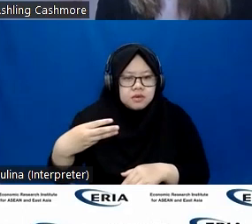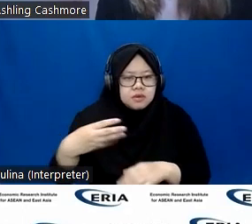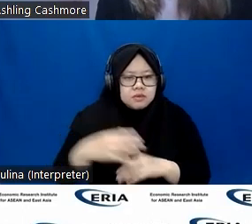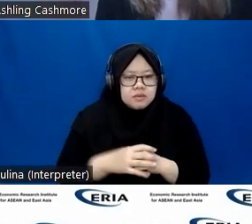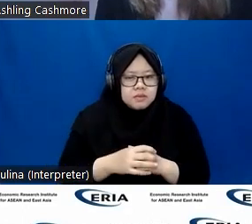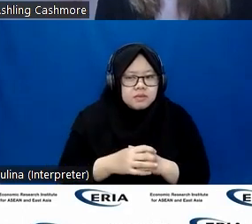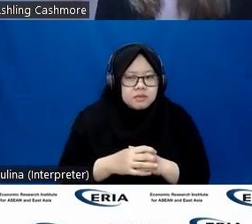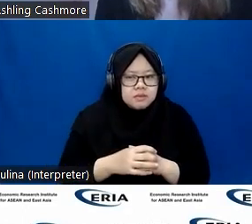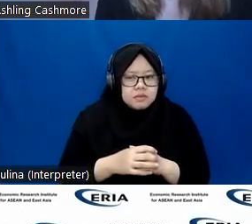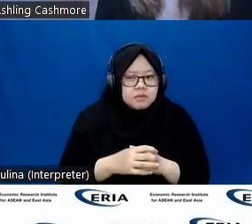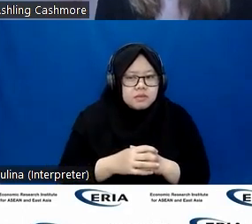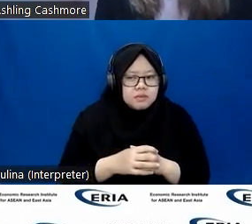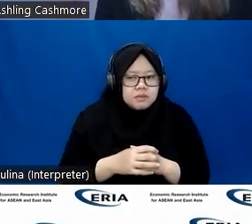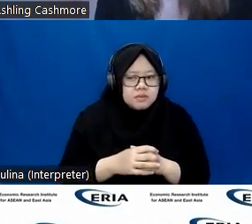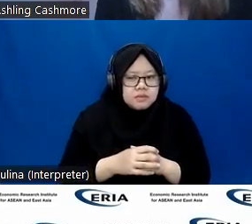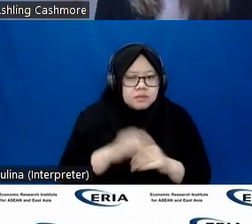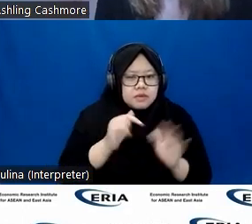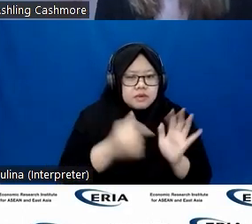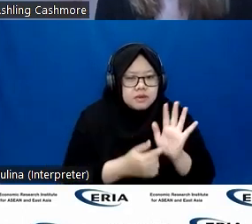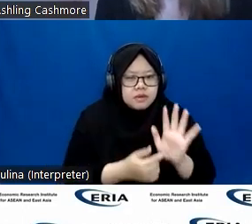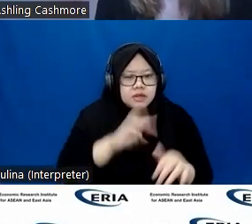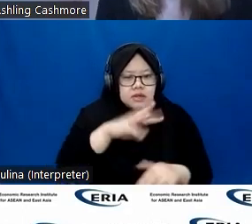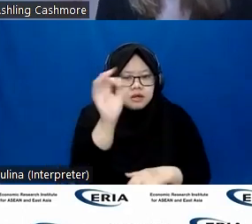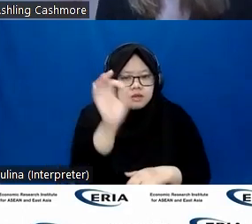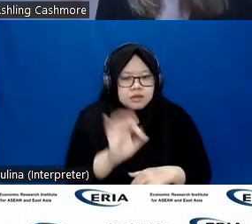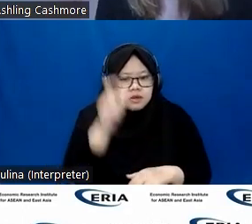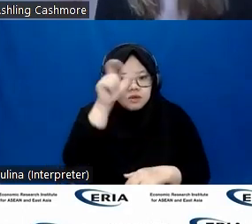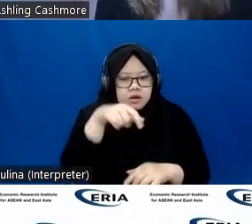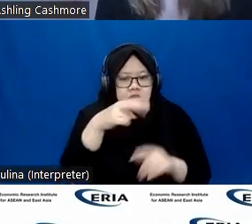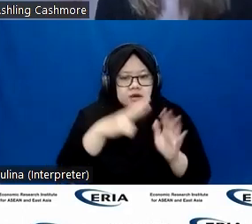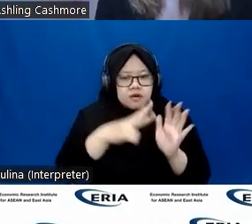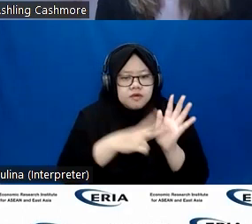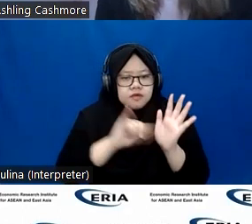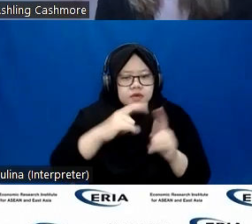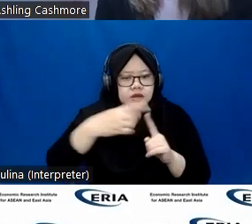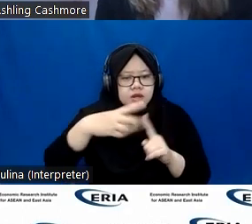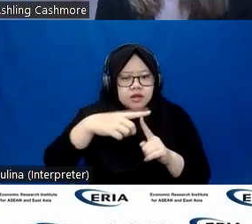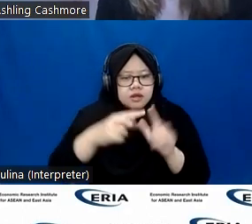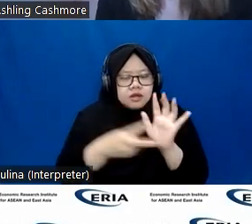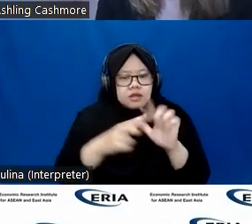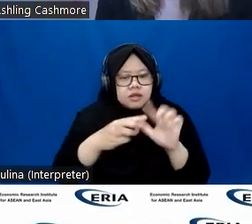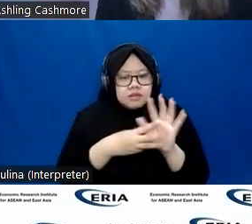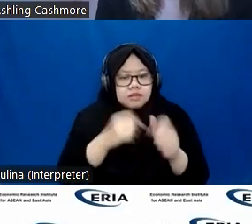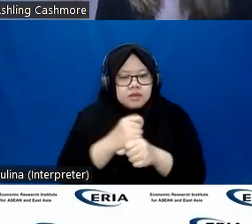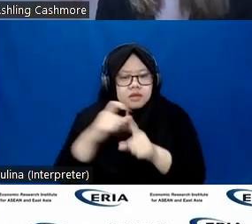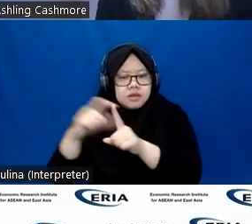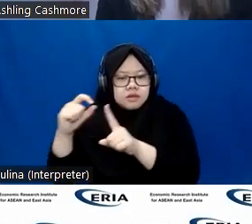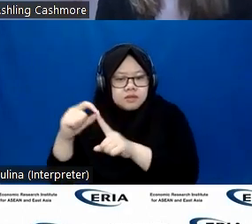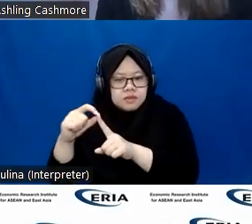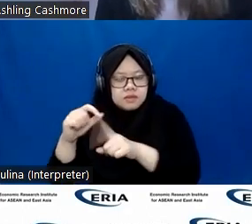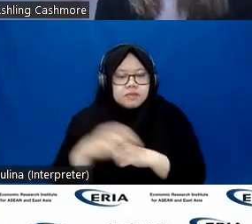represented 3% of Vietnam's GDP or 4.6% of Thailand's GDP.